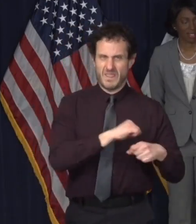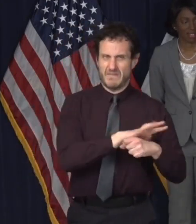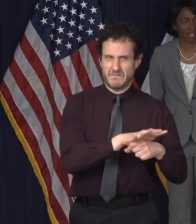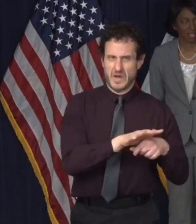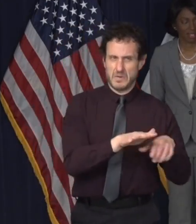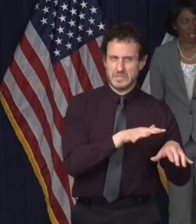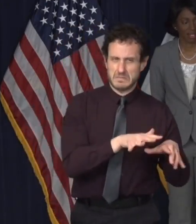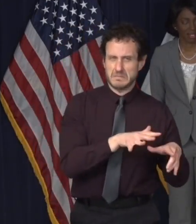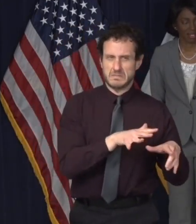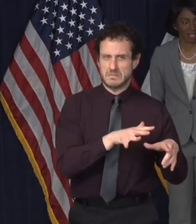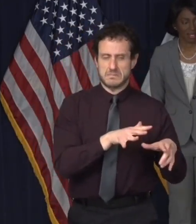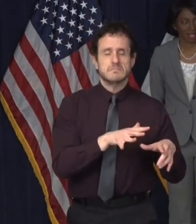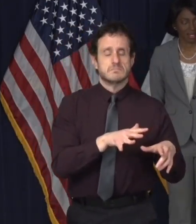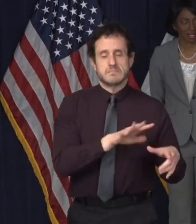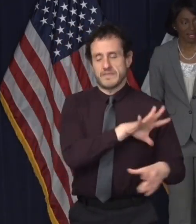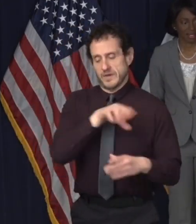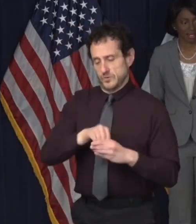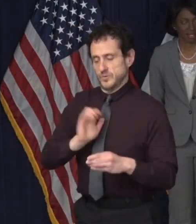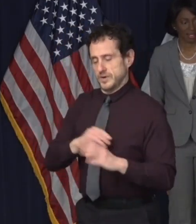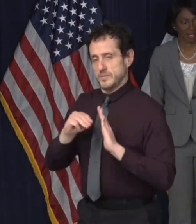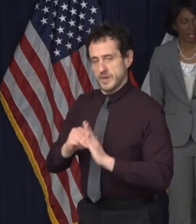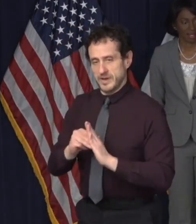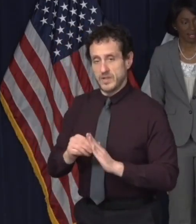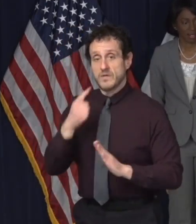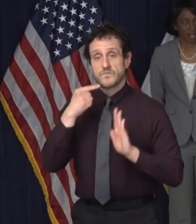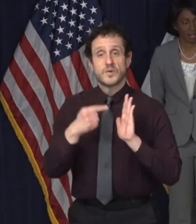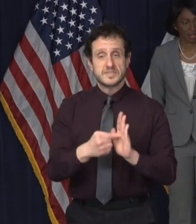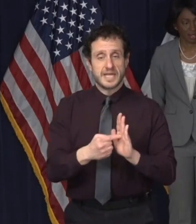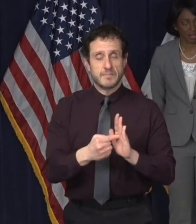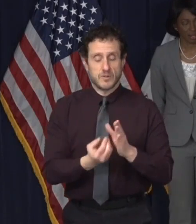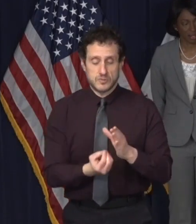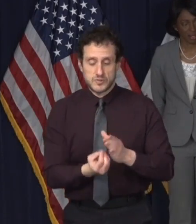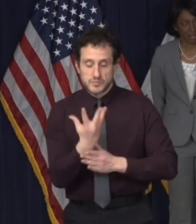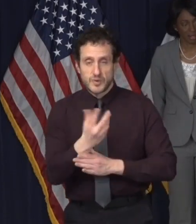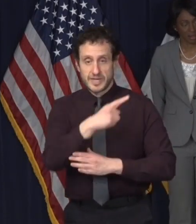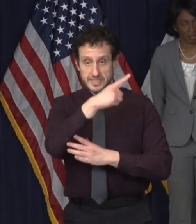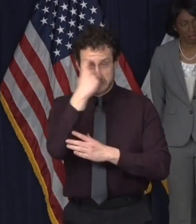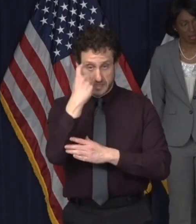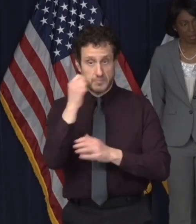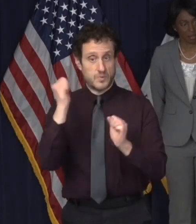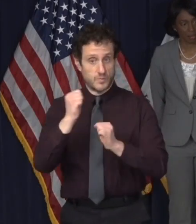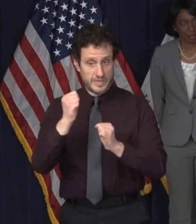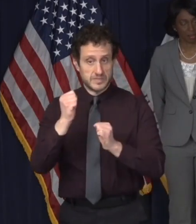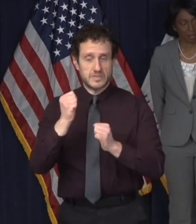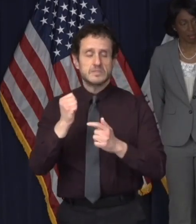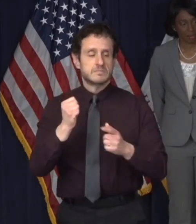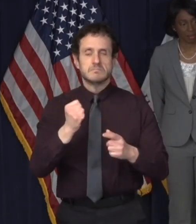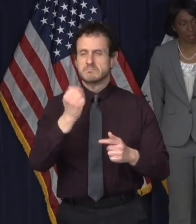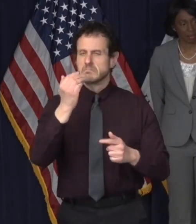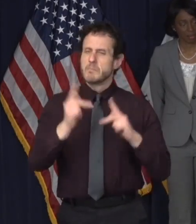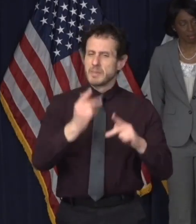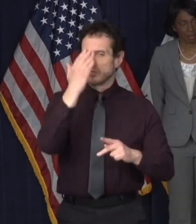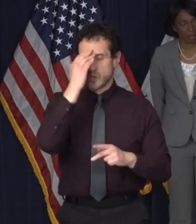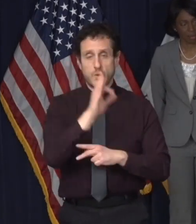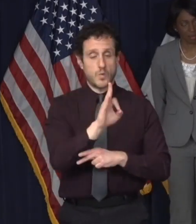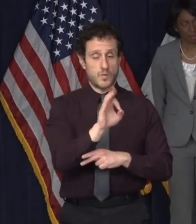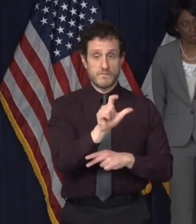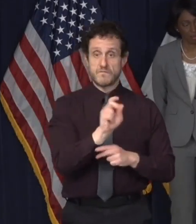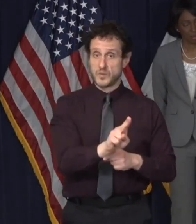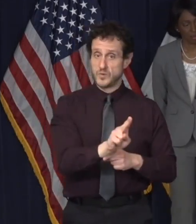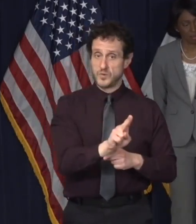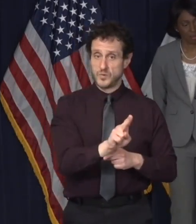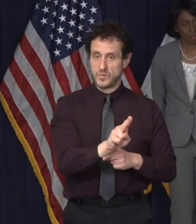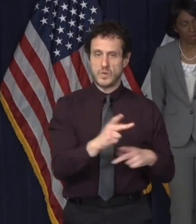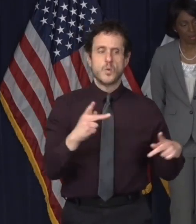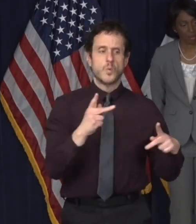first unknown is so-called seasonal forcing. Everyone knows that influenza tends to be more of a problem in the winter than in the summer.